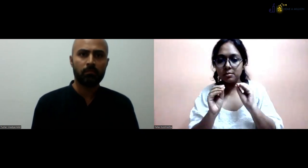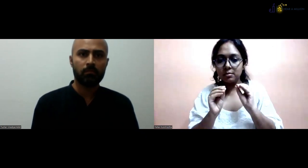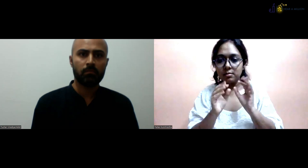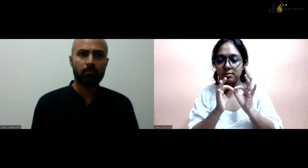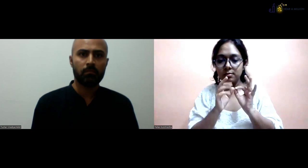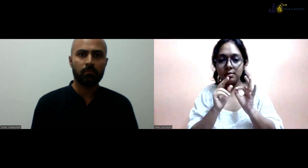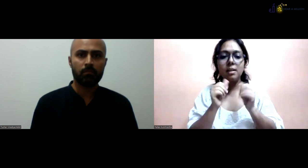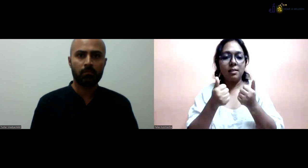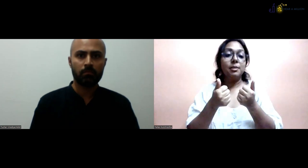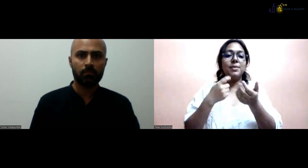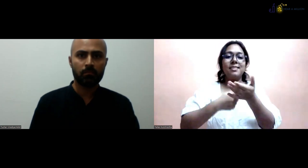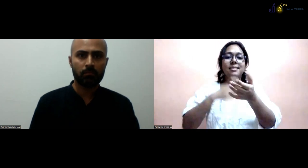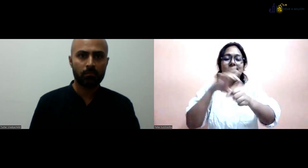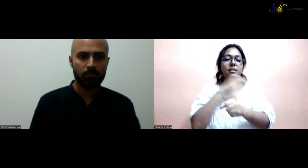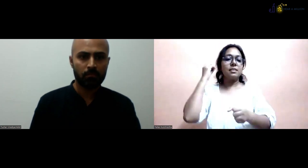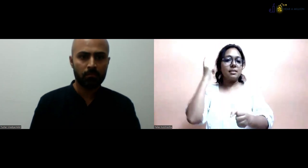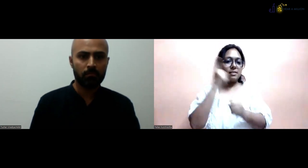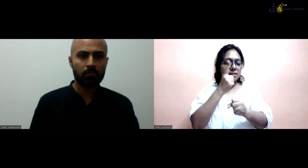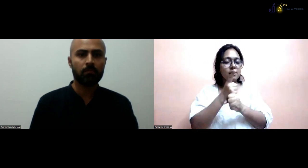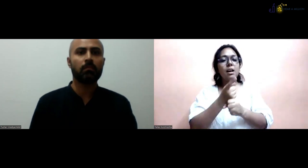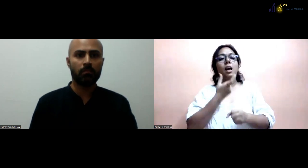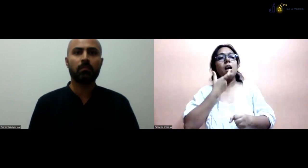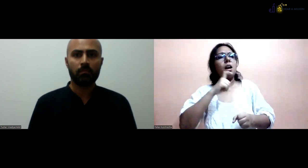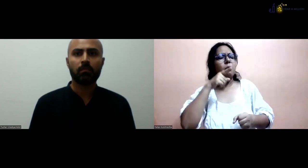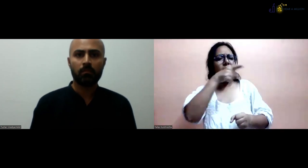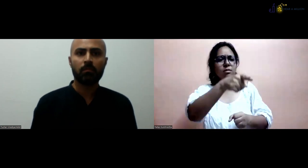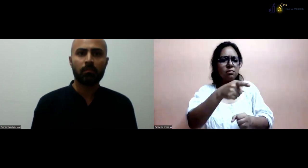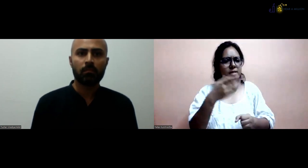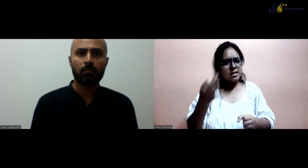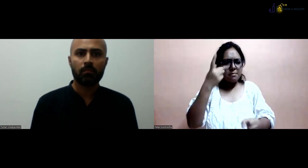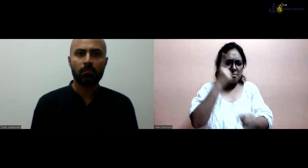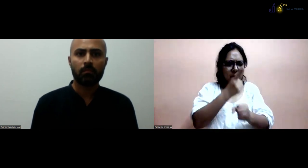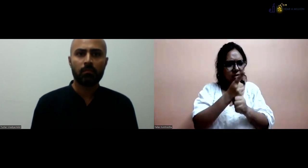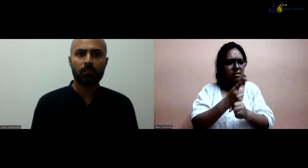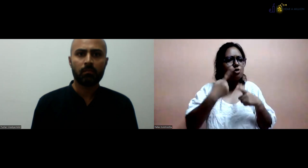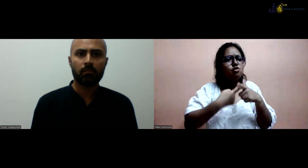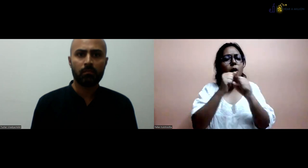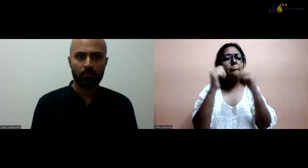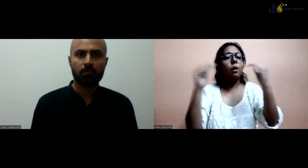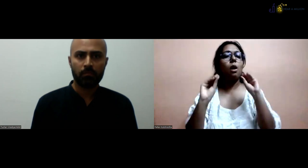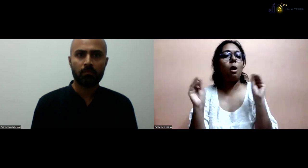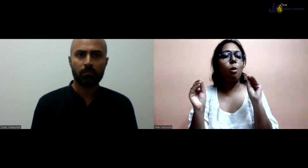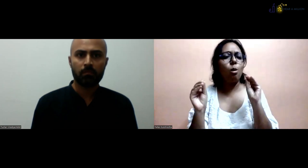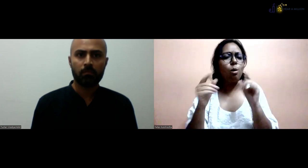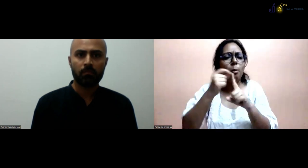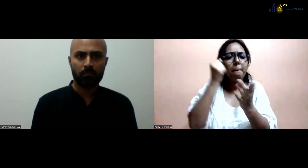So, Rajasthan, basically the teachers, hearing teachers actually lodged some complaints.